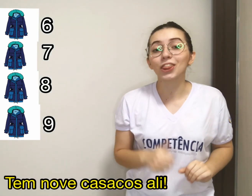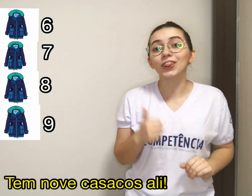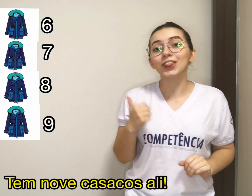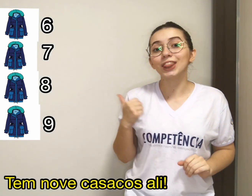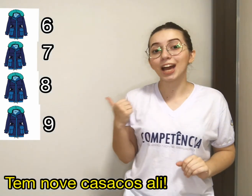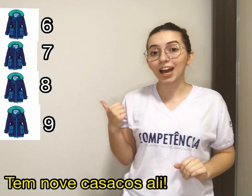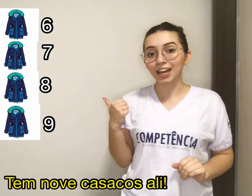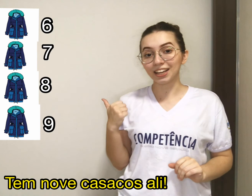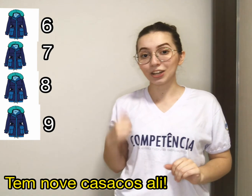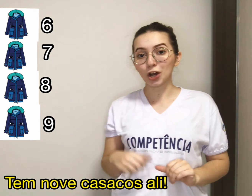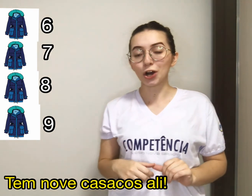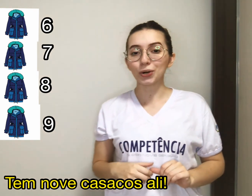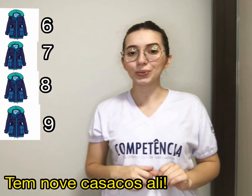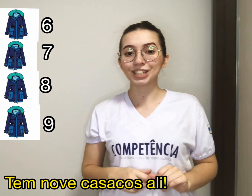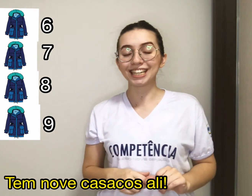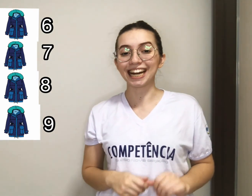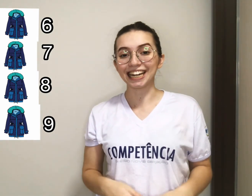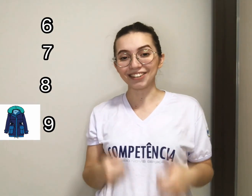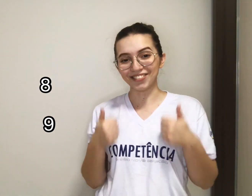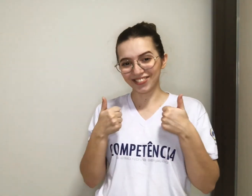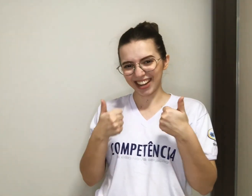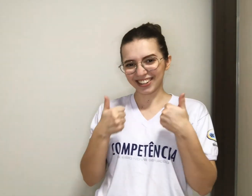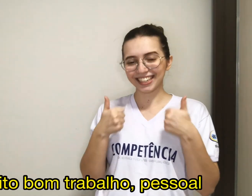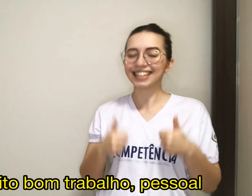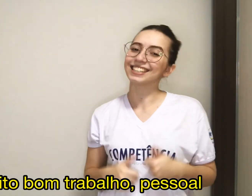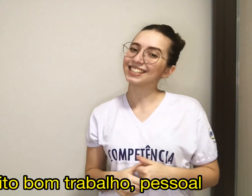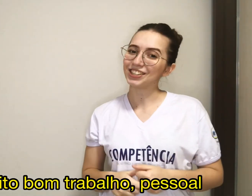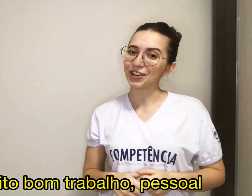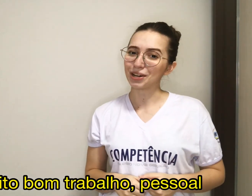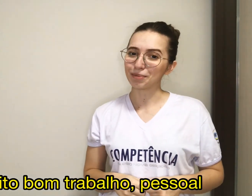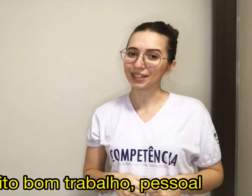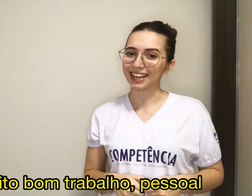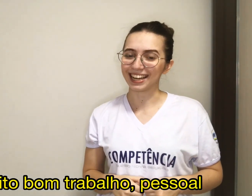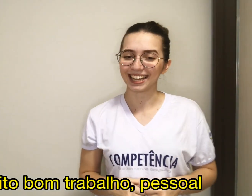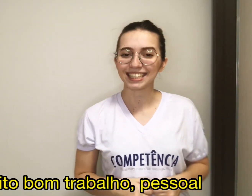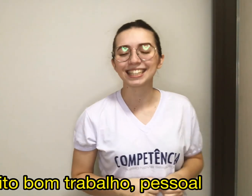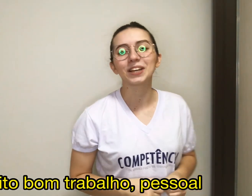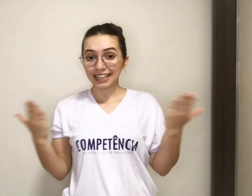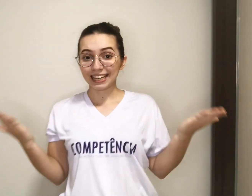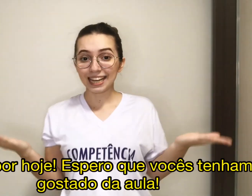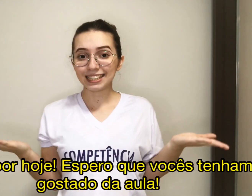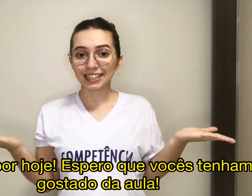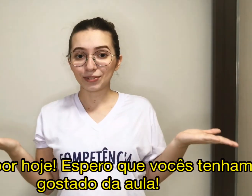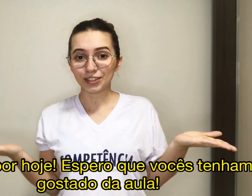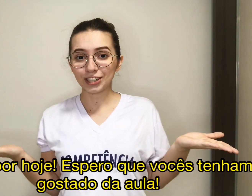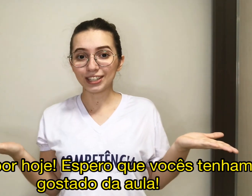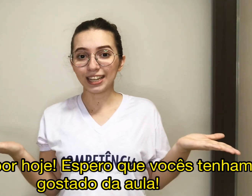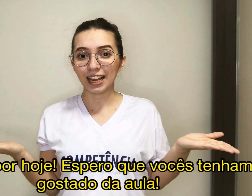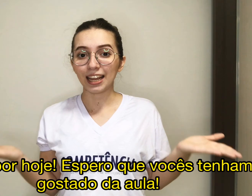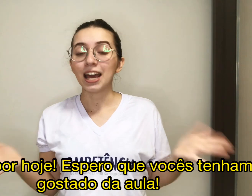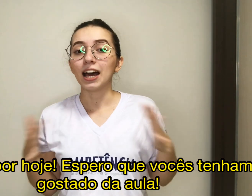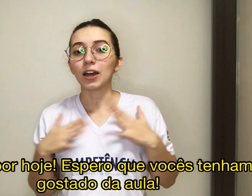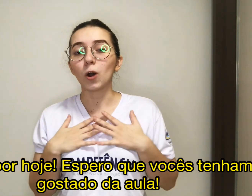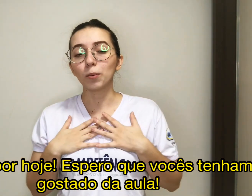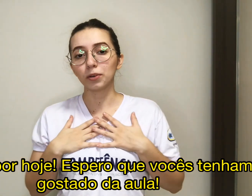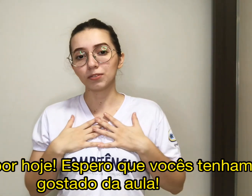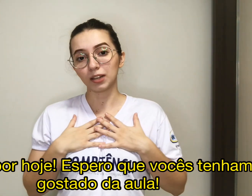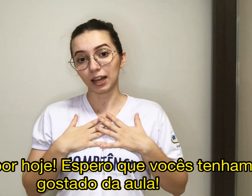nine coats there. Very good job, guys! That's it for today. I hope you've liked